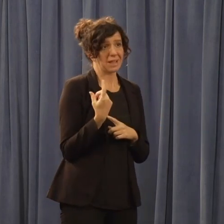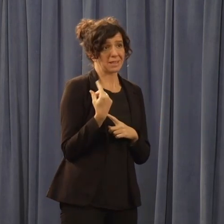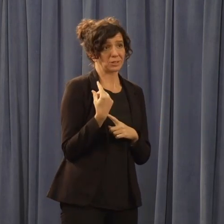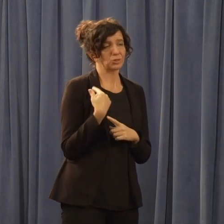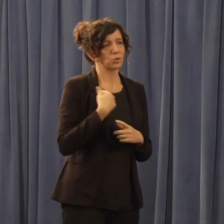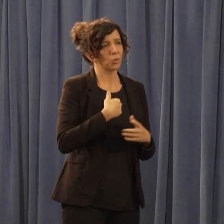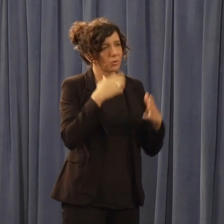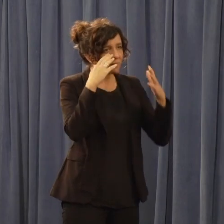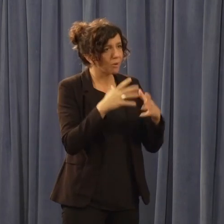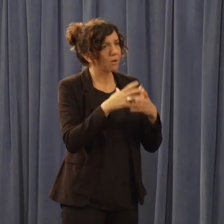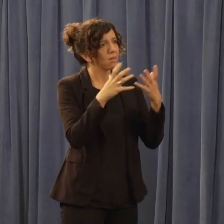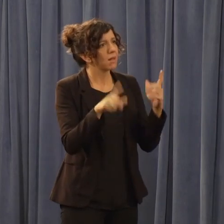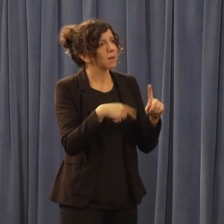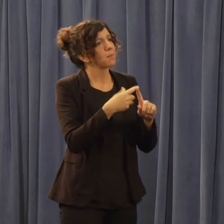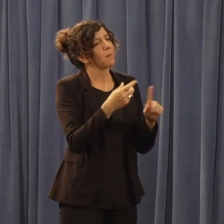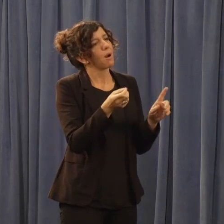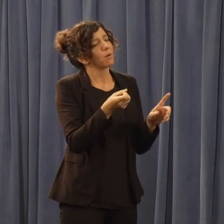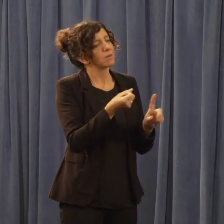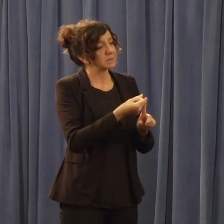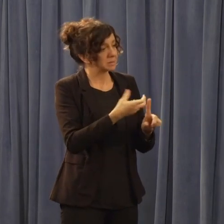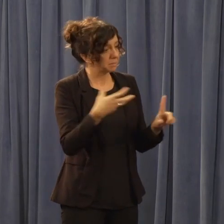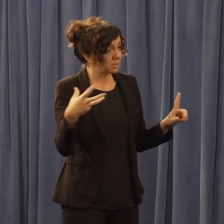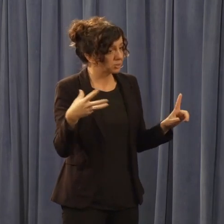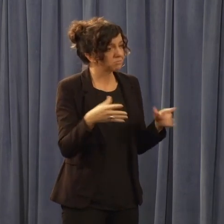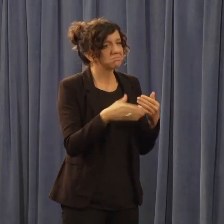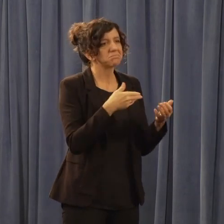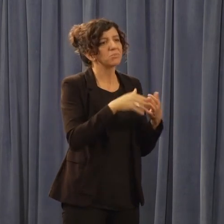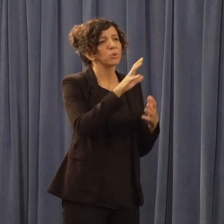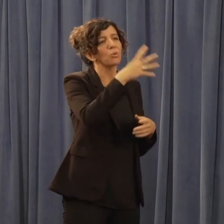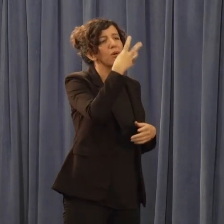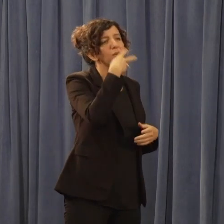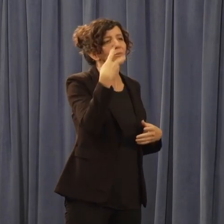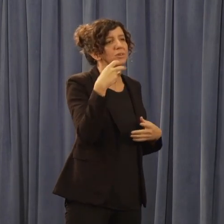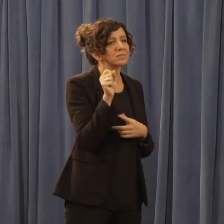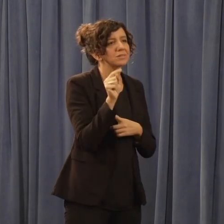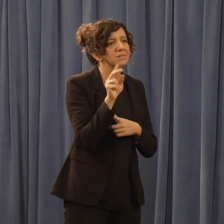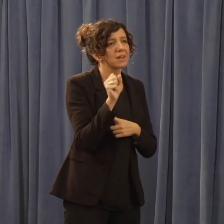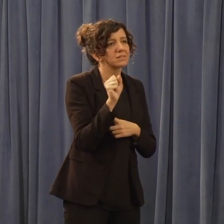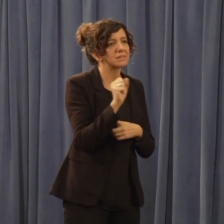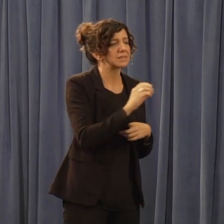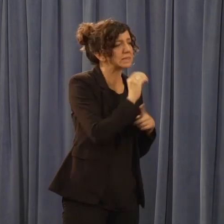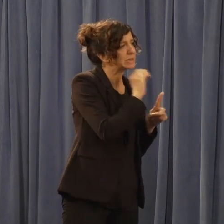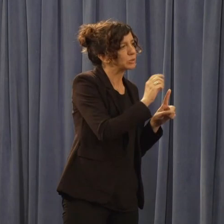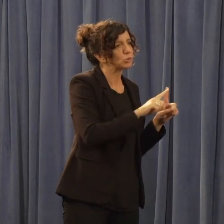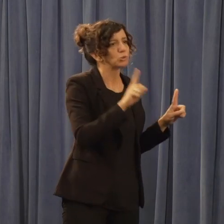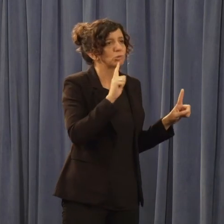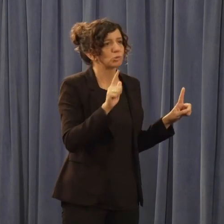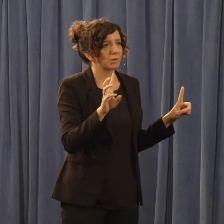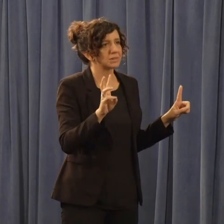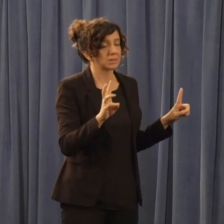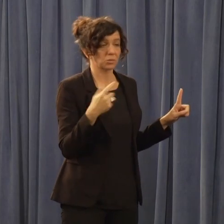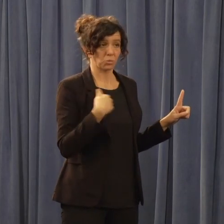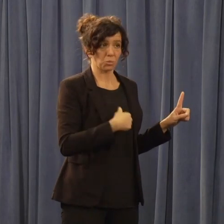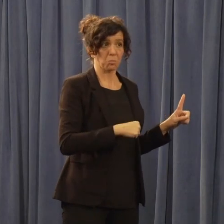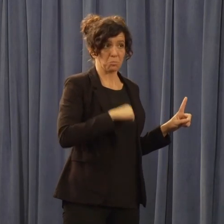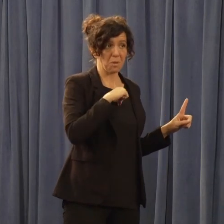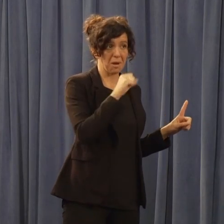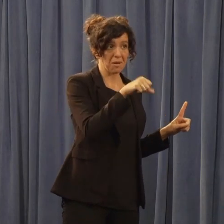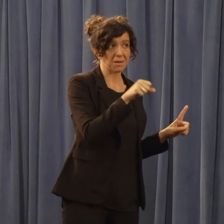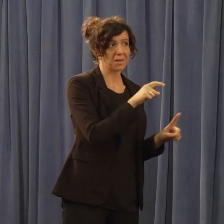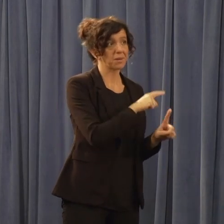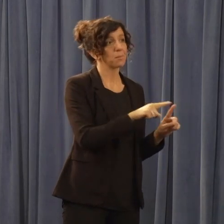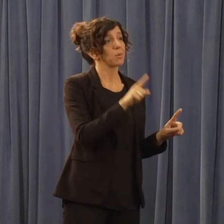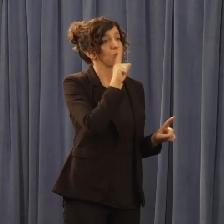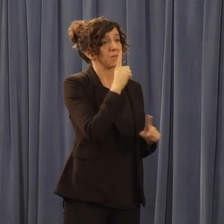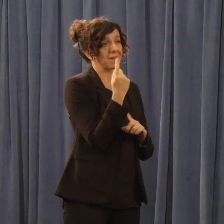expansion, regardless of your immigration status, zero to 26. We're proud of that. But that was not what we did last year. We did the biggest,